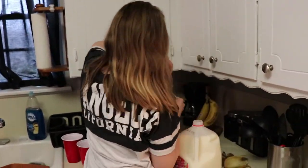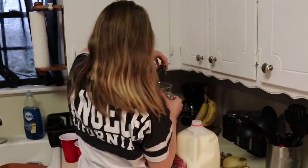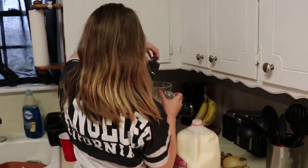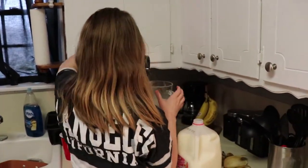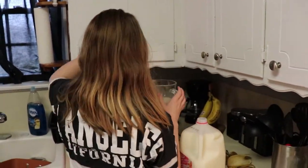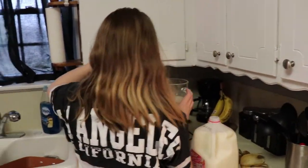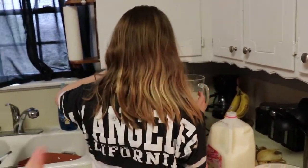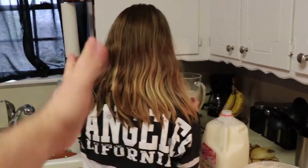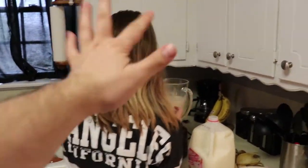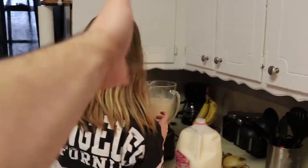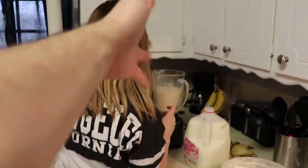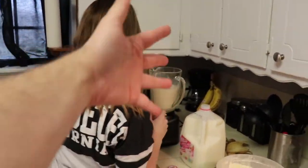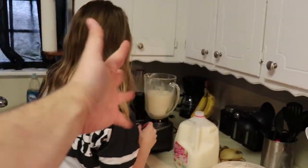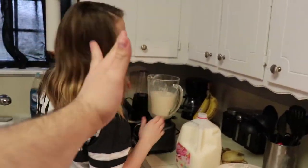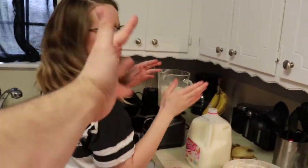whew woo woo woo